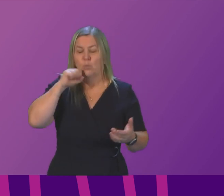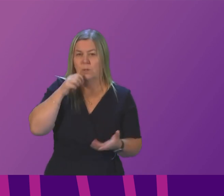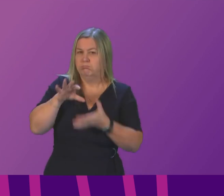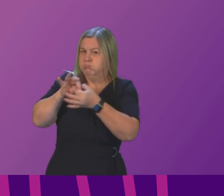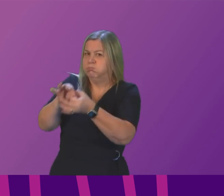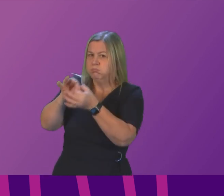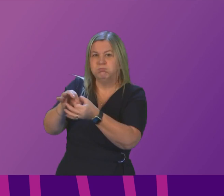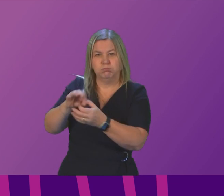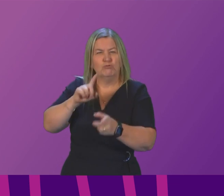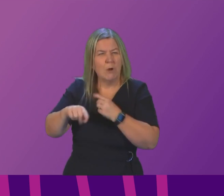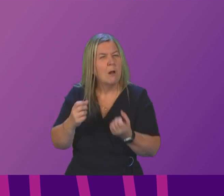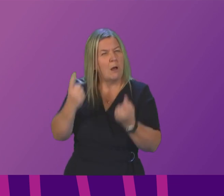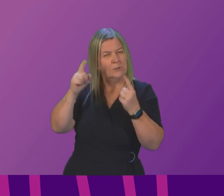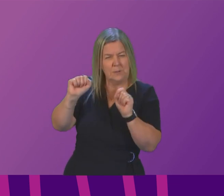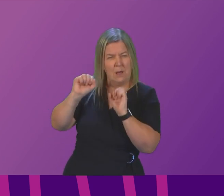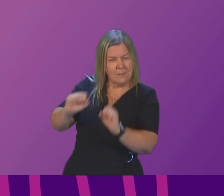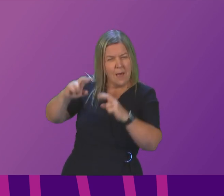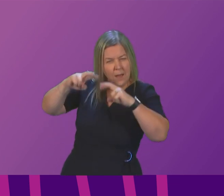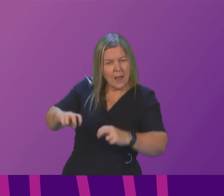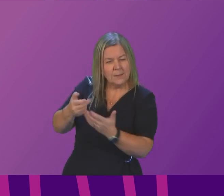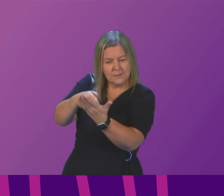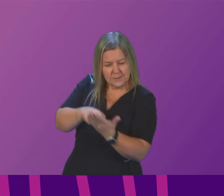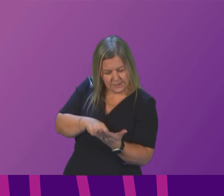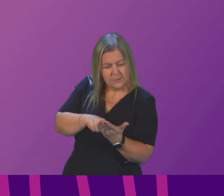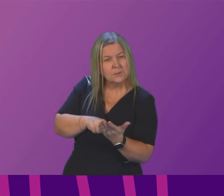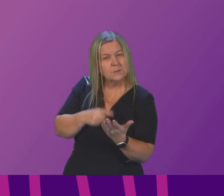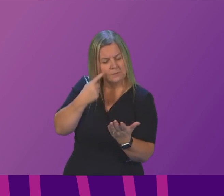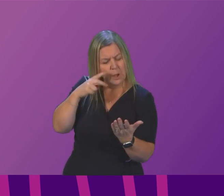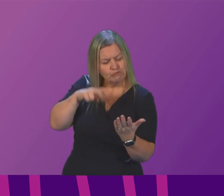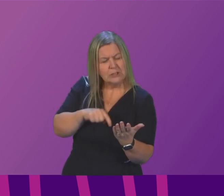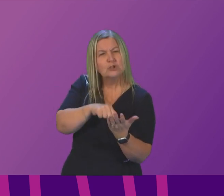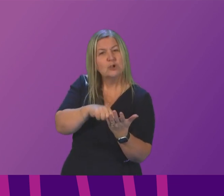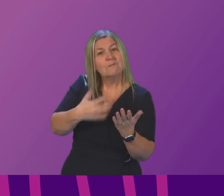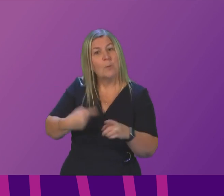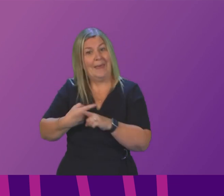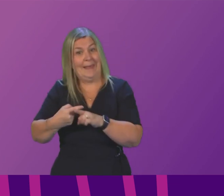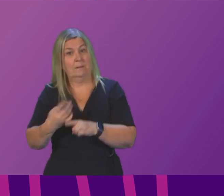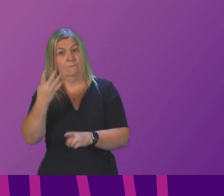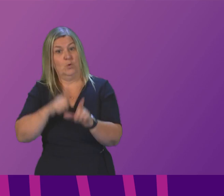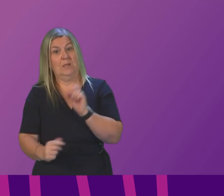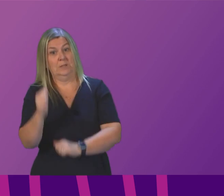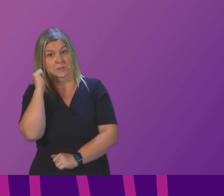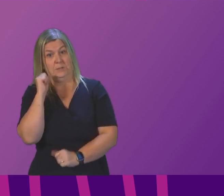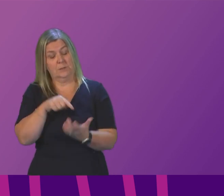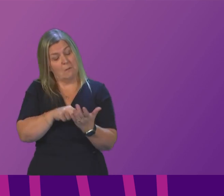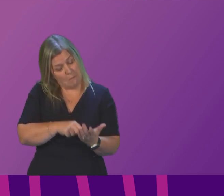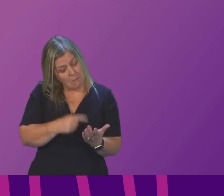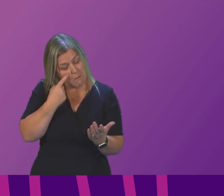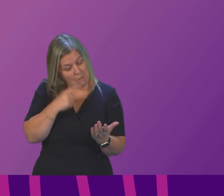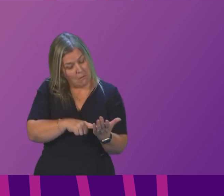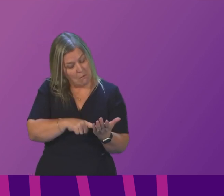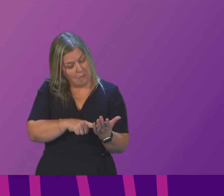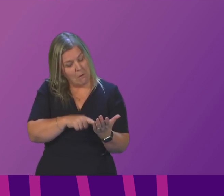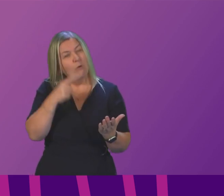to better understand the analysis appears to use research findings from England four years ago to make extrapolations from